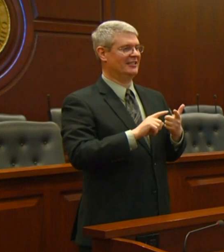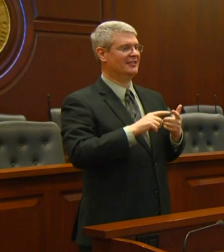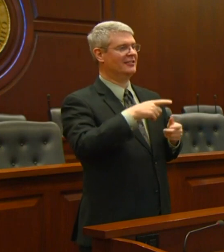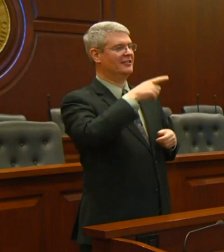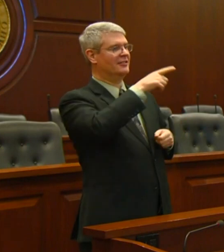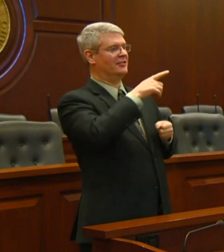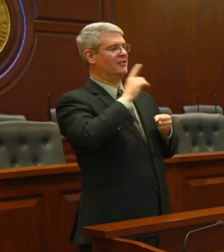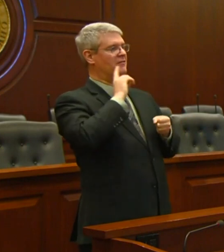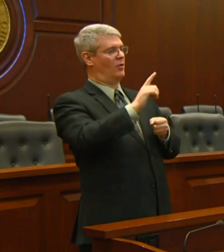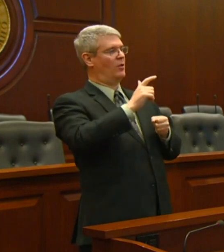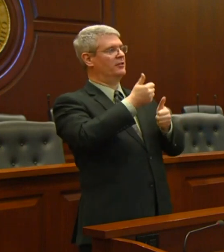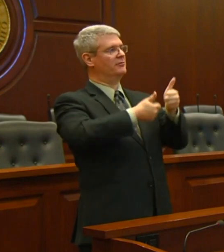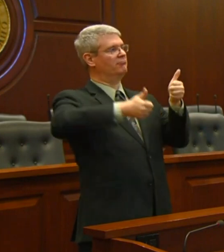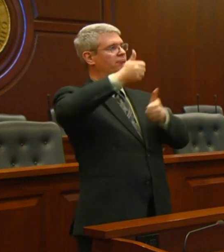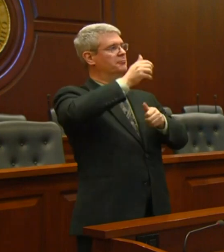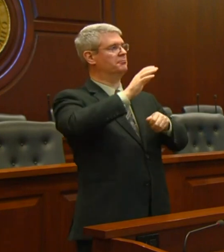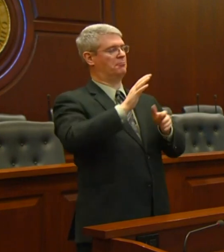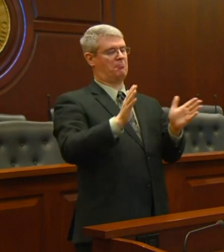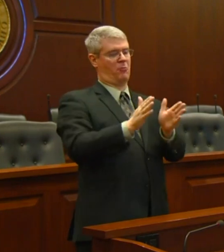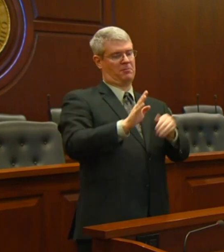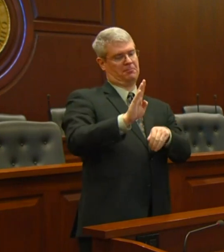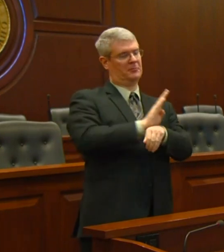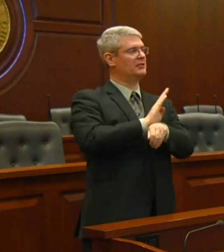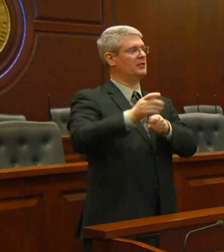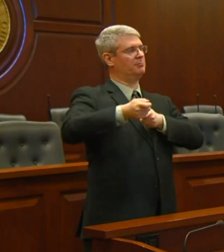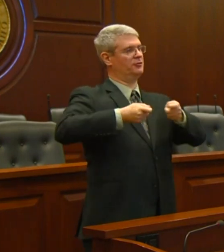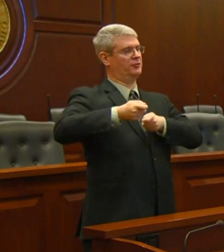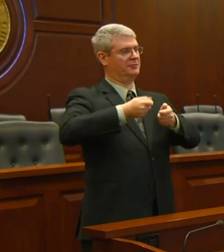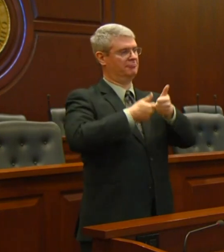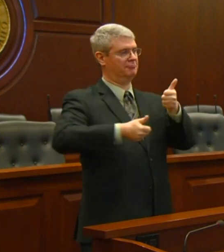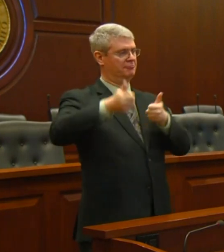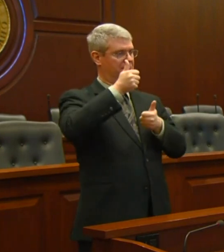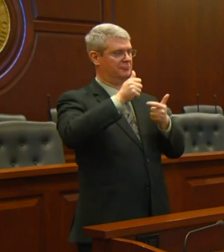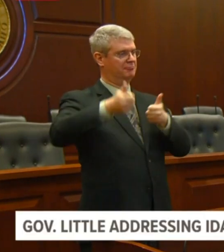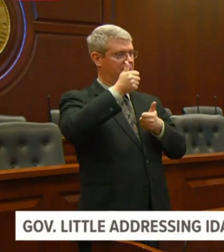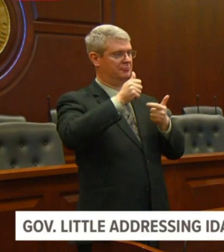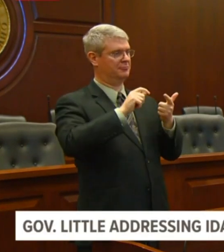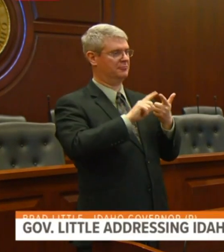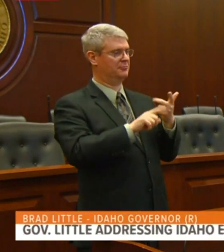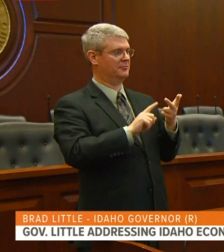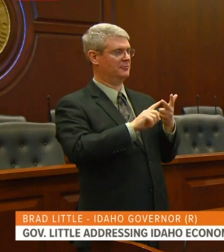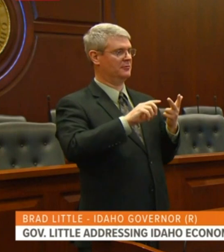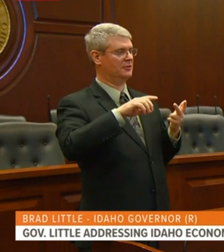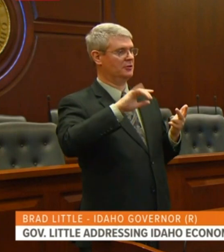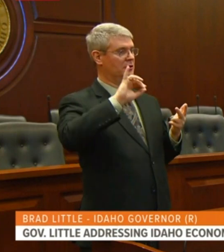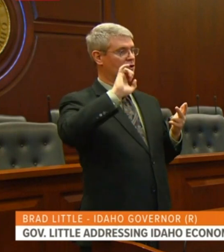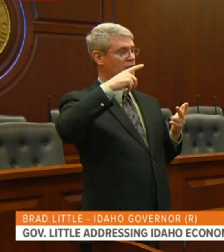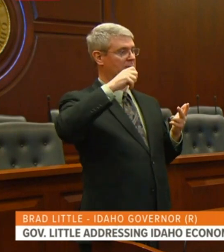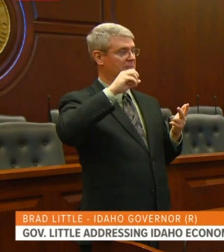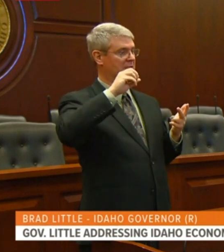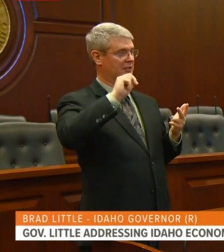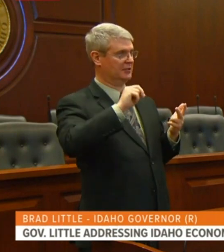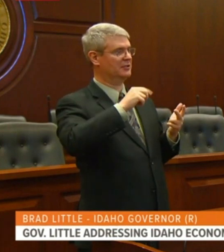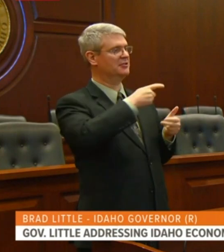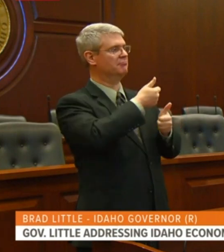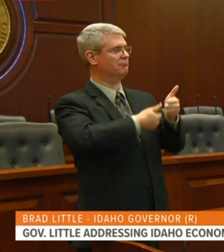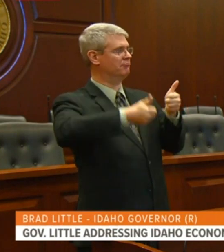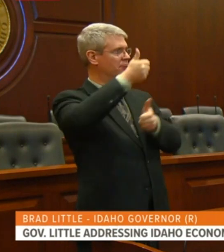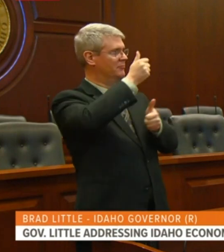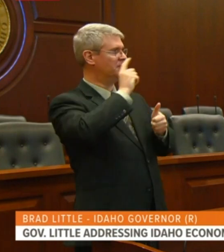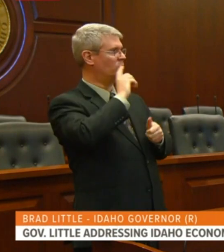Dave Jepsen, our Health and Welfare Director and Chairman of my Coronavirus Working Group.